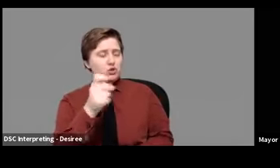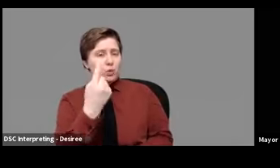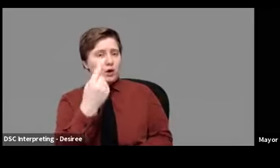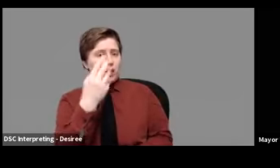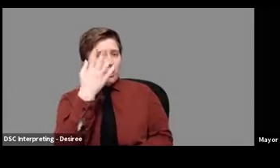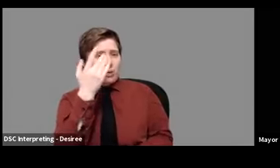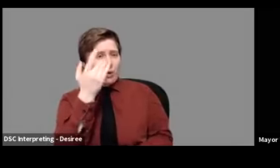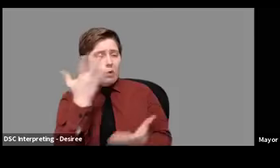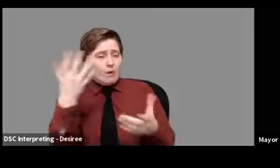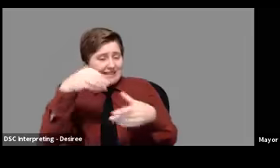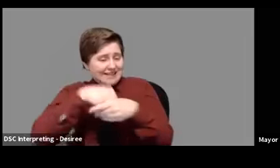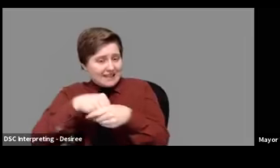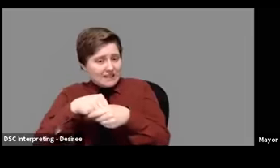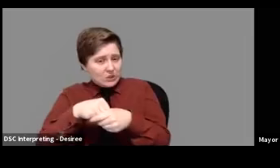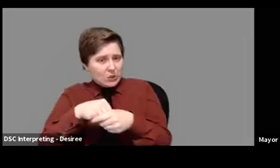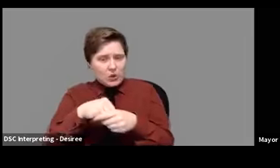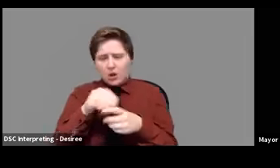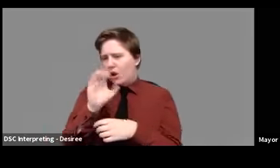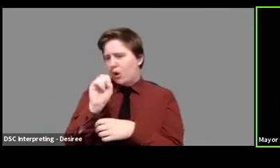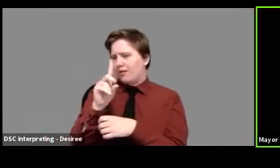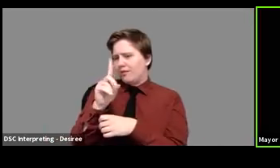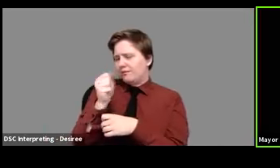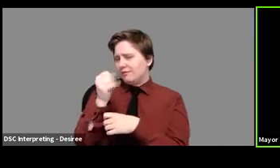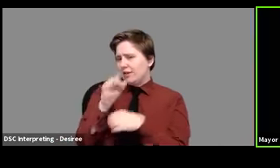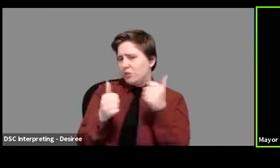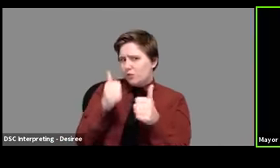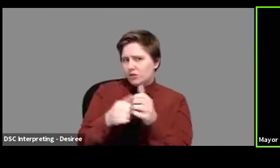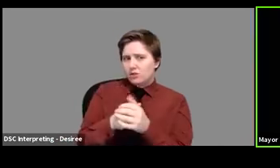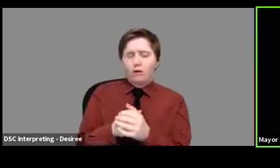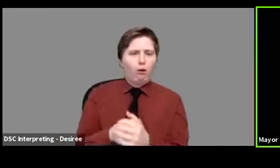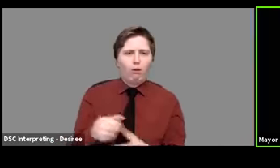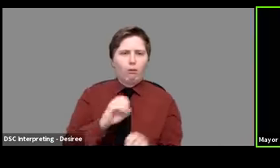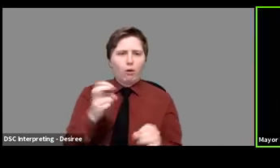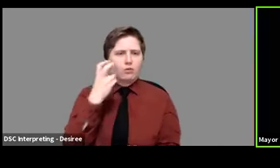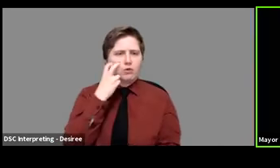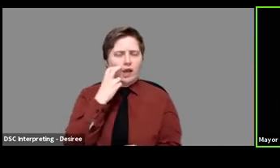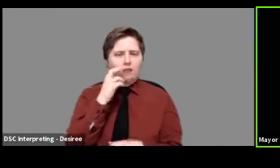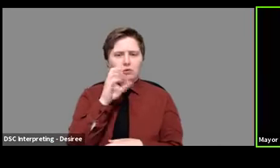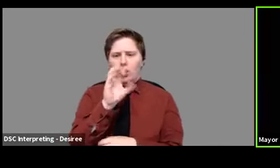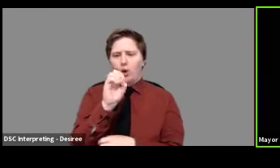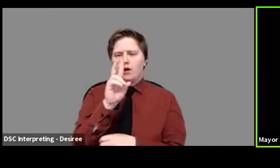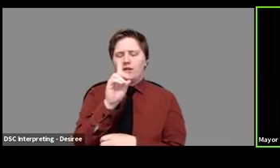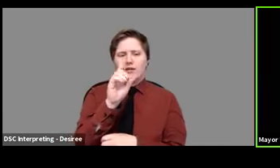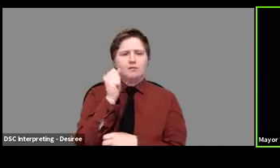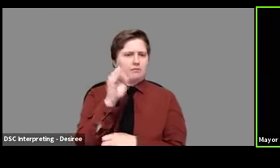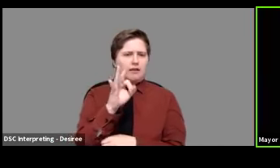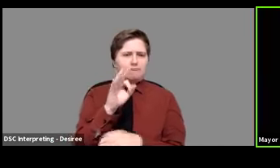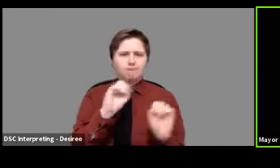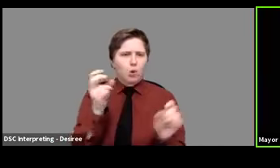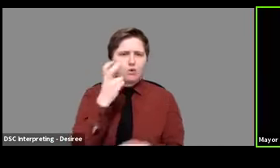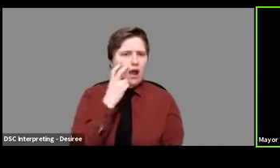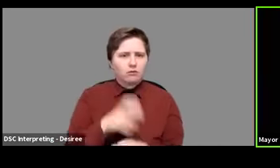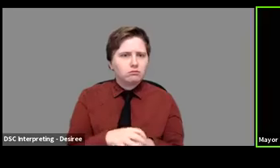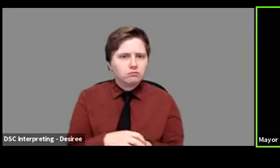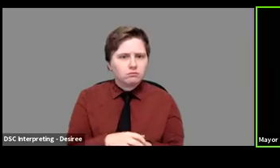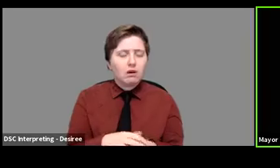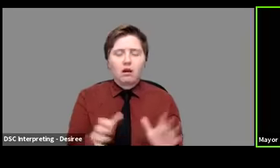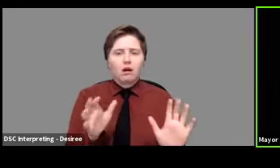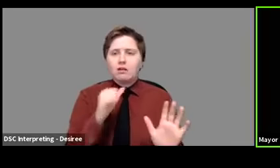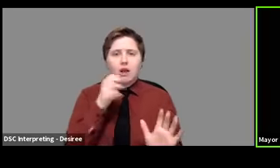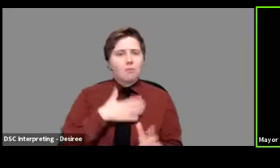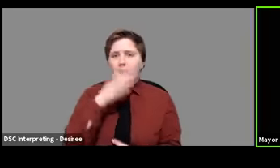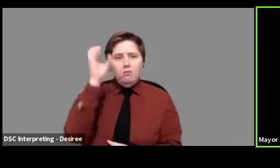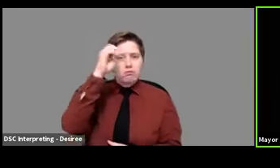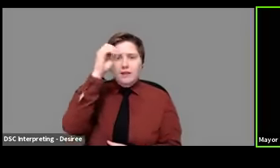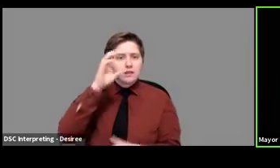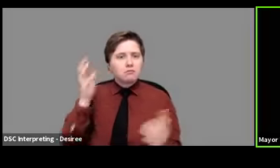substance or because of COVID-19? Oh, there's no question. It's COVID-19, but that's not, and here's the thing. It's not my opinion